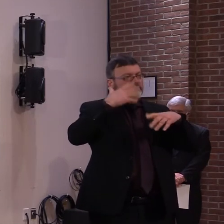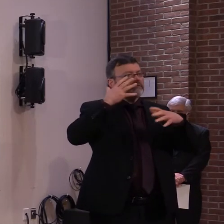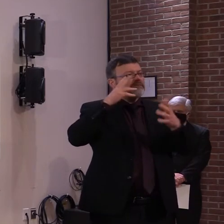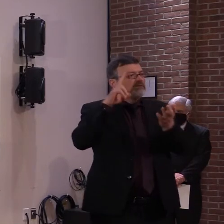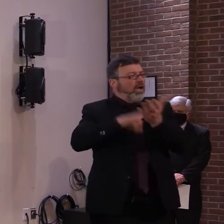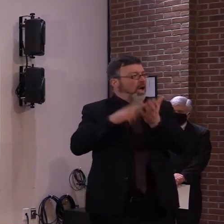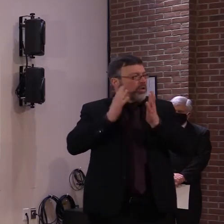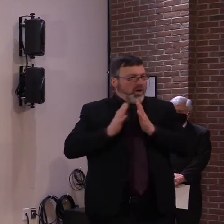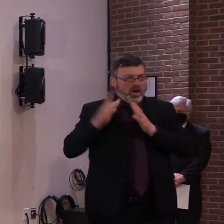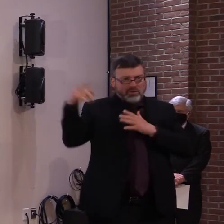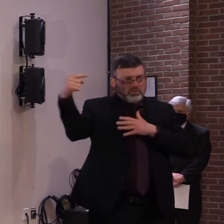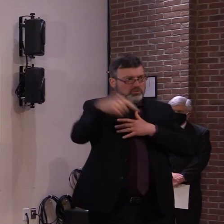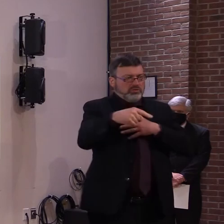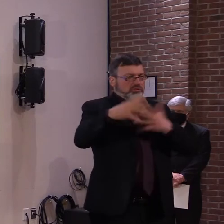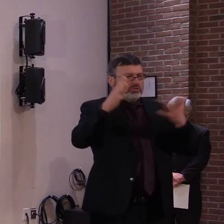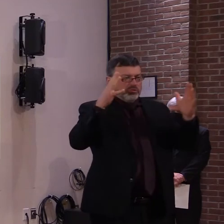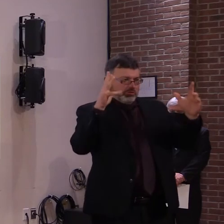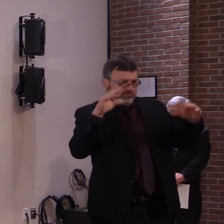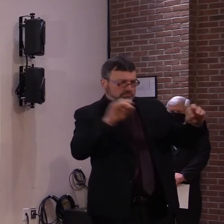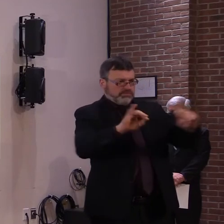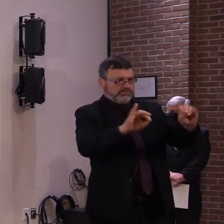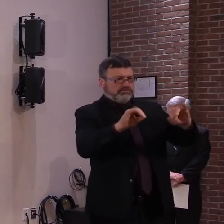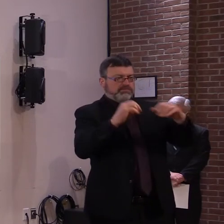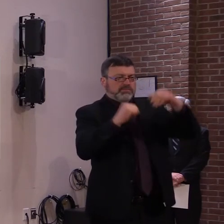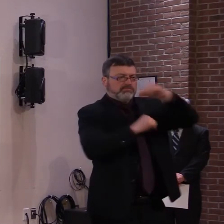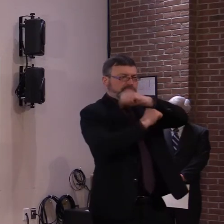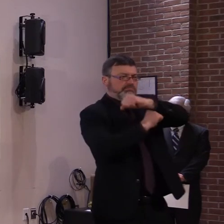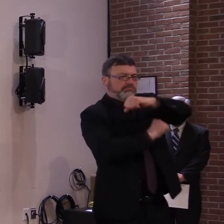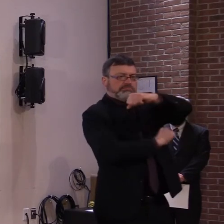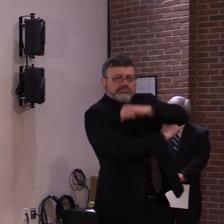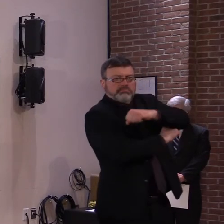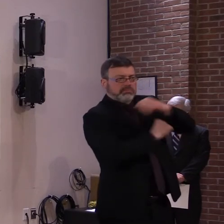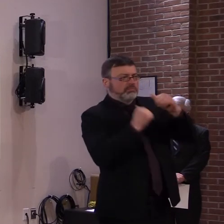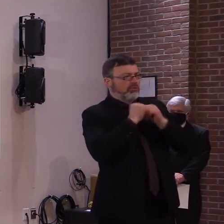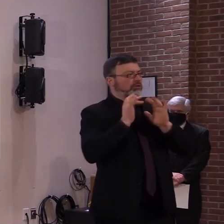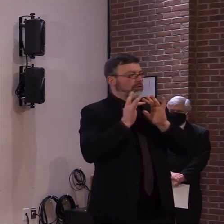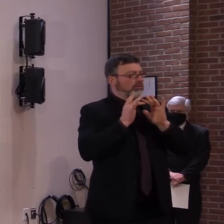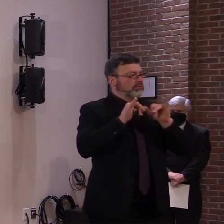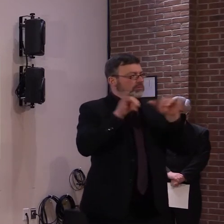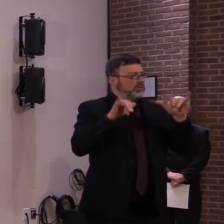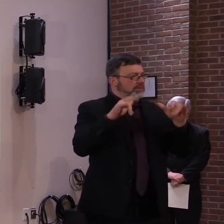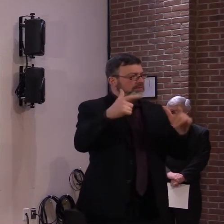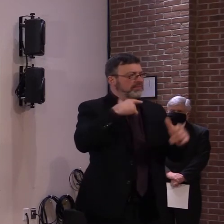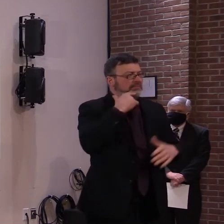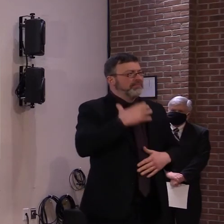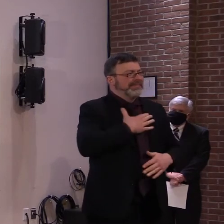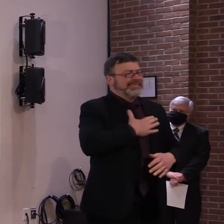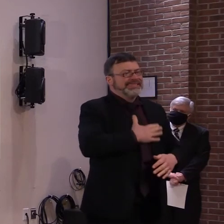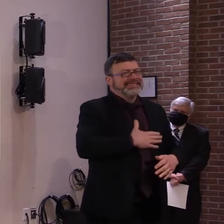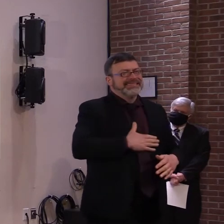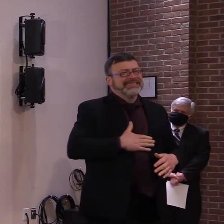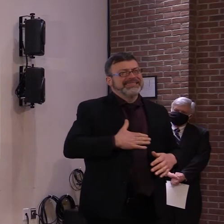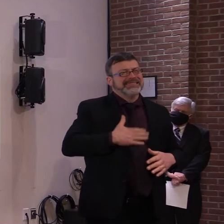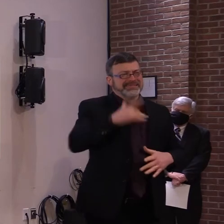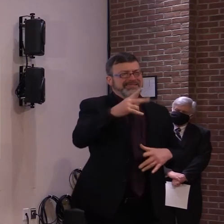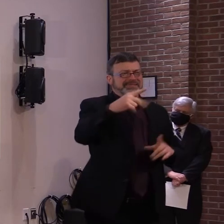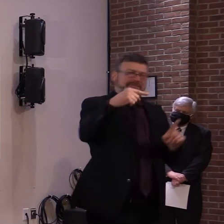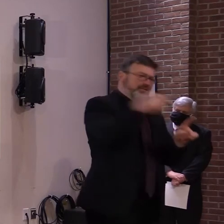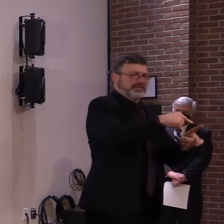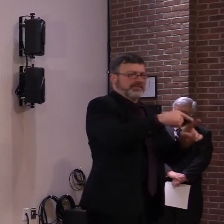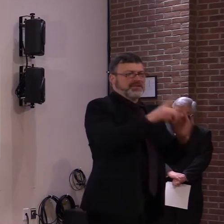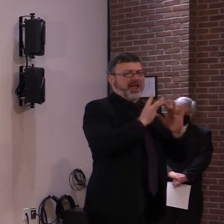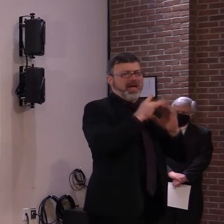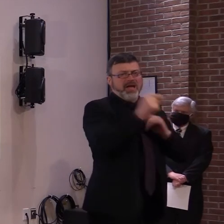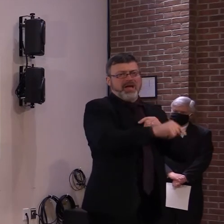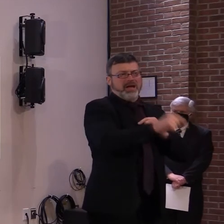uh, but again, um, we have advocate for people to go, uh, to go online. Uh, that's the best way to do this